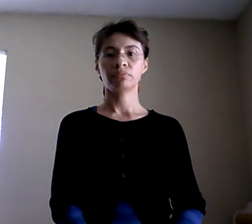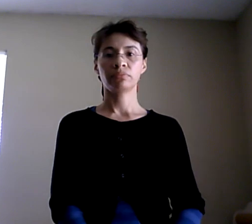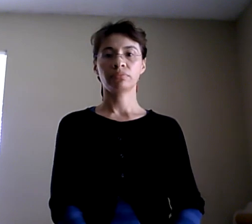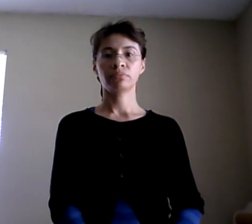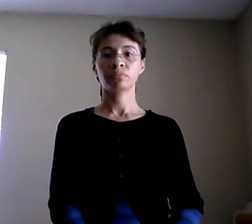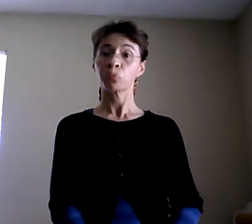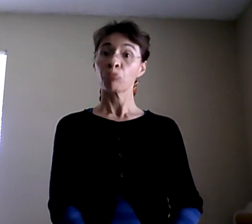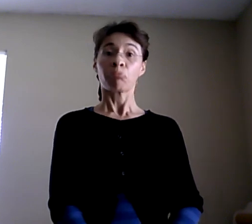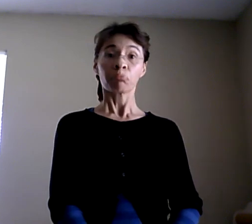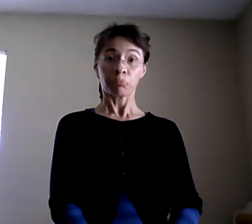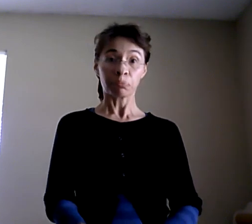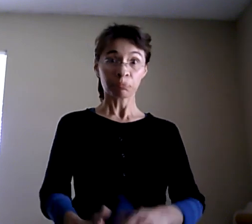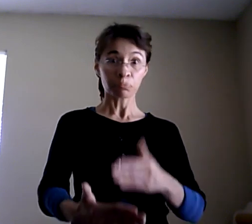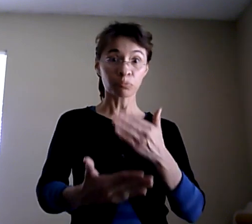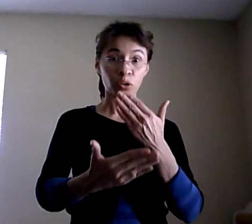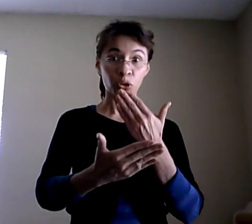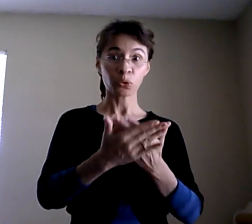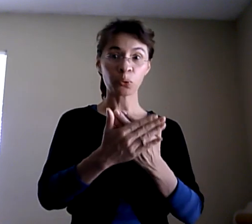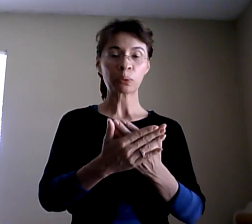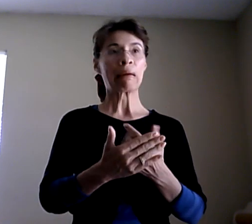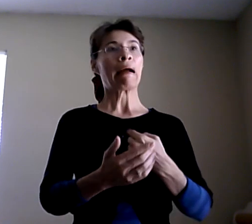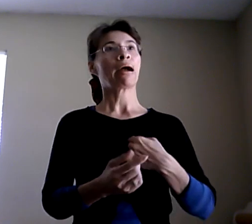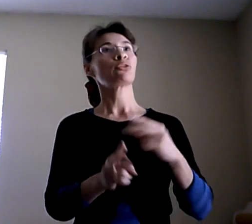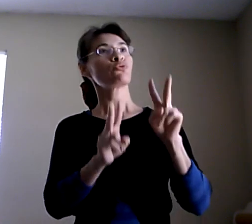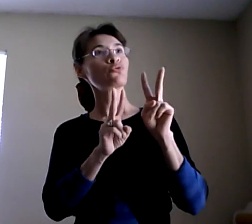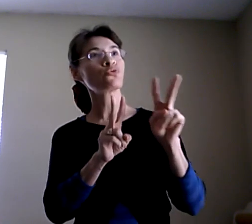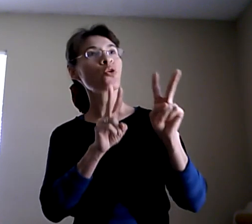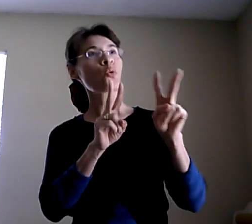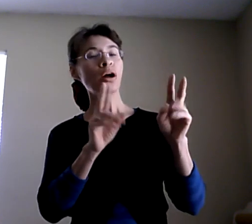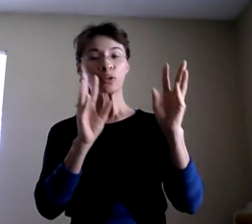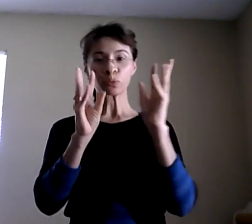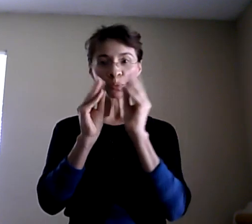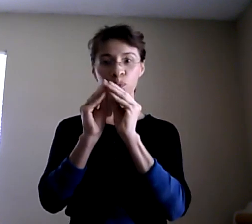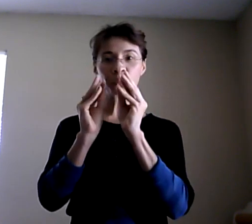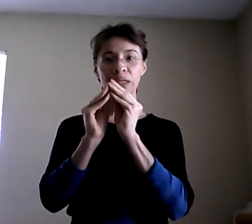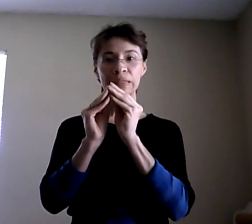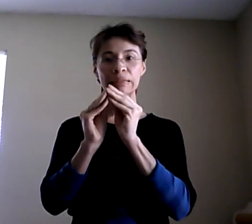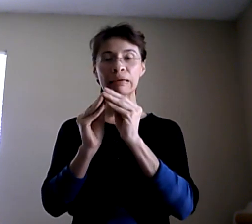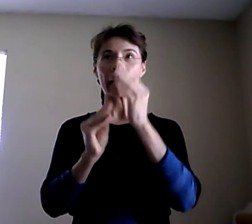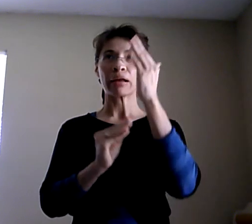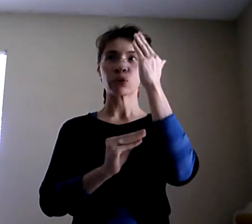Well, that sounds good. I look forward to those meetings. Look forward to that and getting to know you and your family even better.